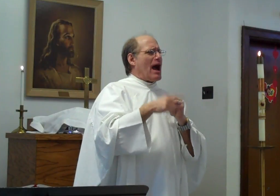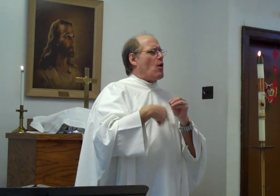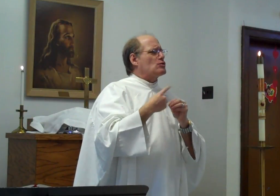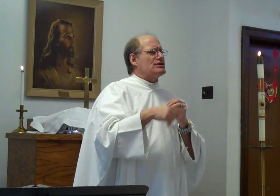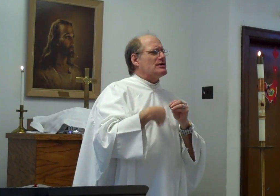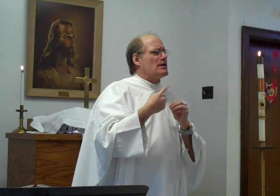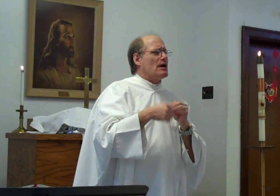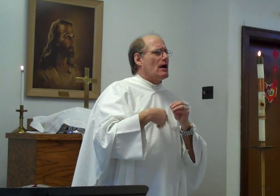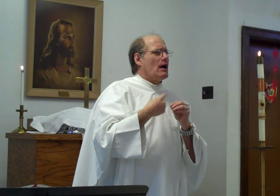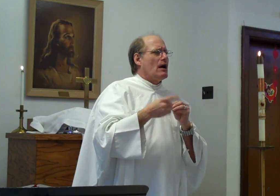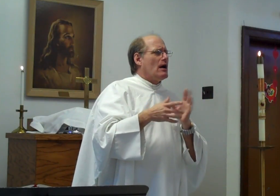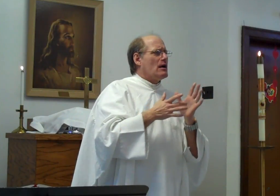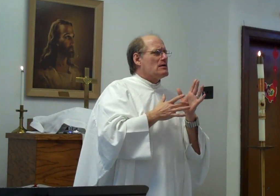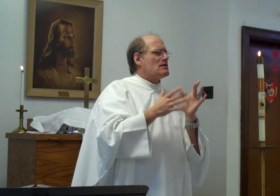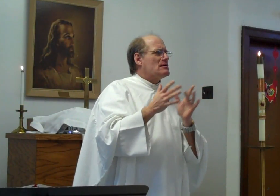About. Jesus.